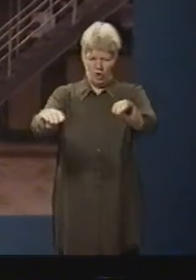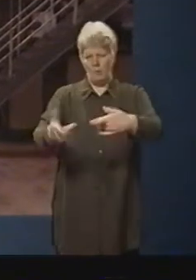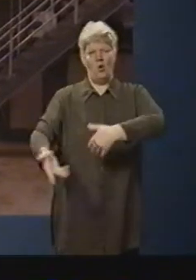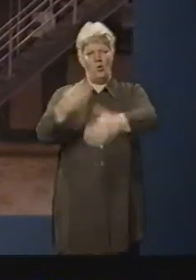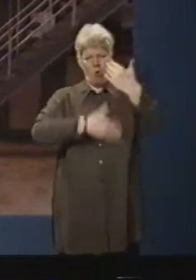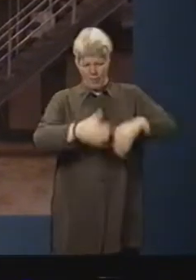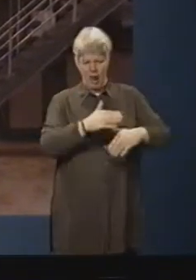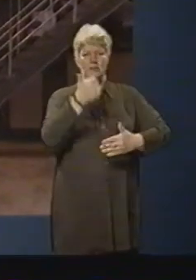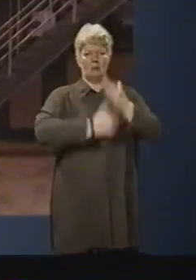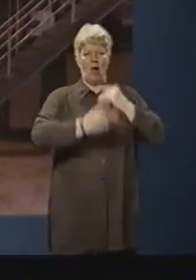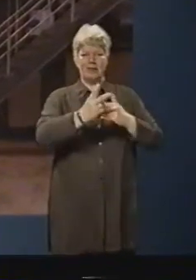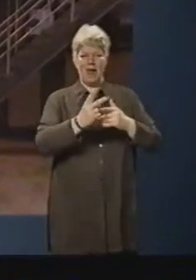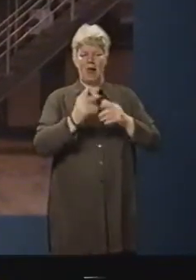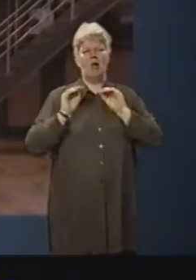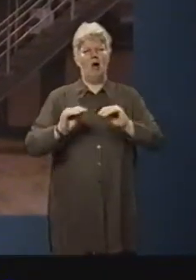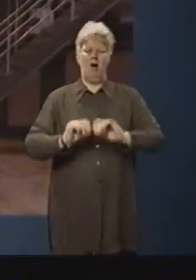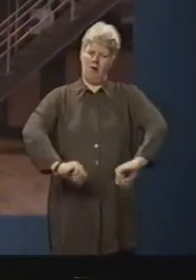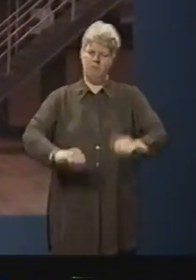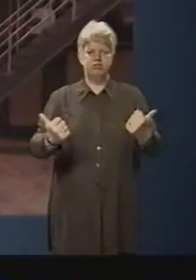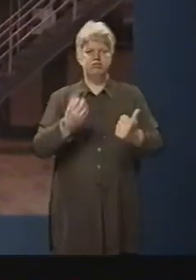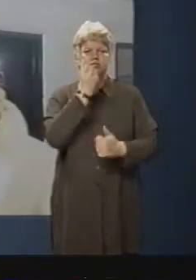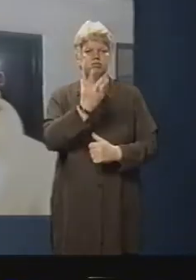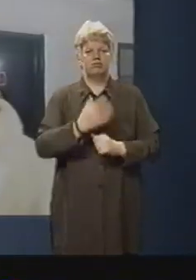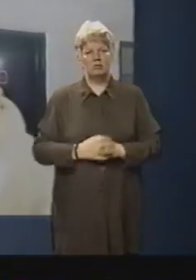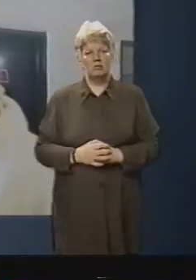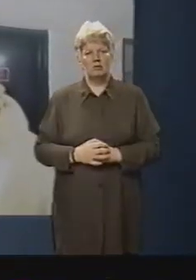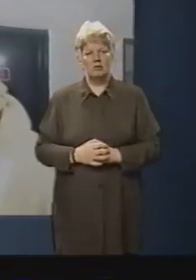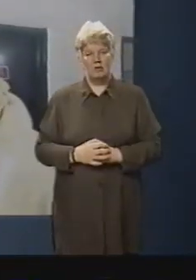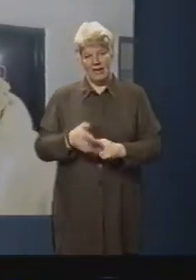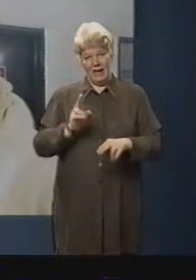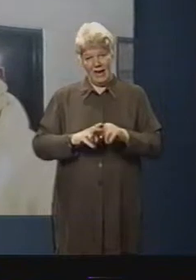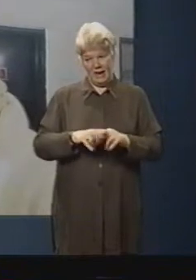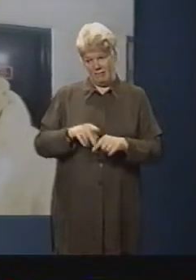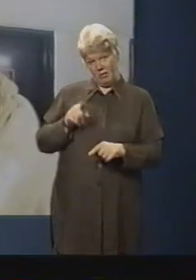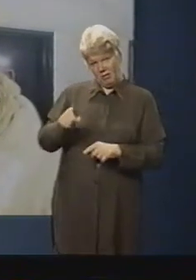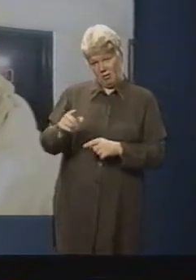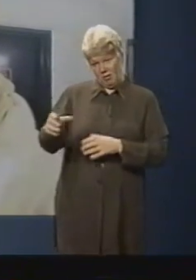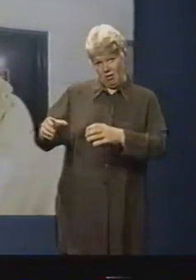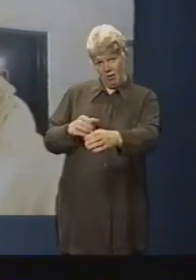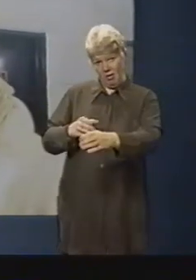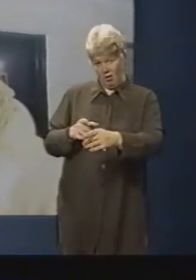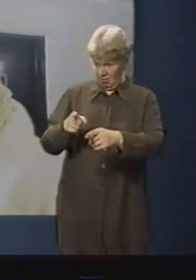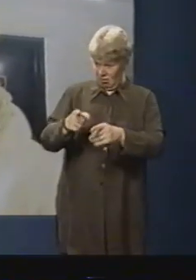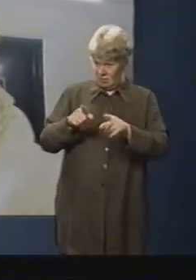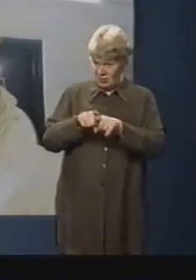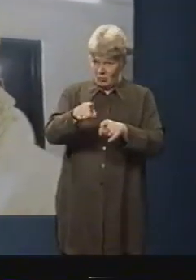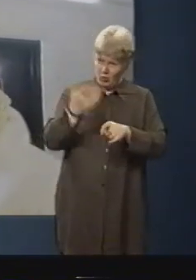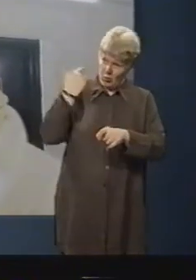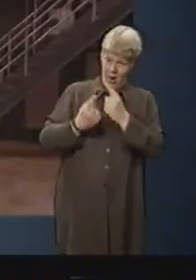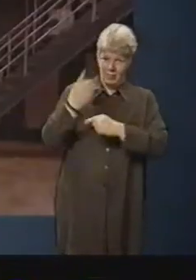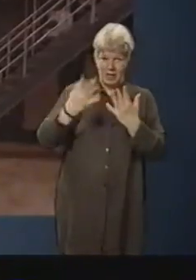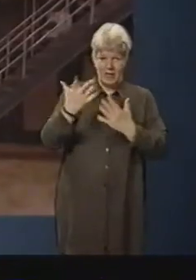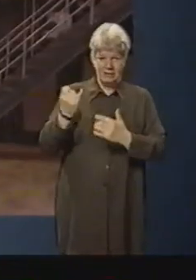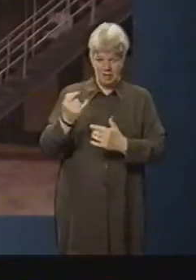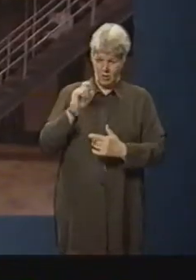from that point. So the training is absolutely superb. So if they'd been in your shoes on HMS last trip all those years ago, how would they cope then?